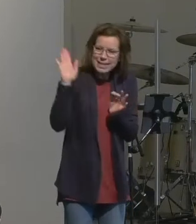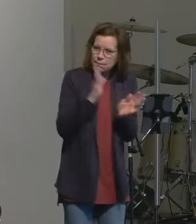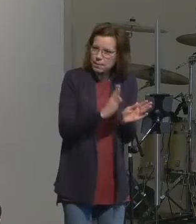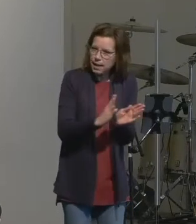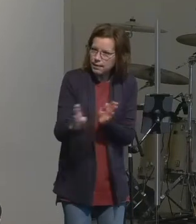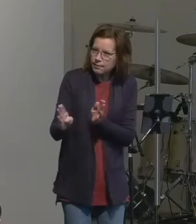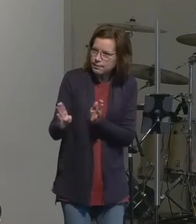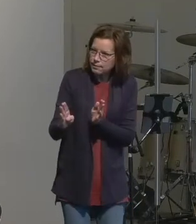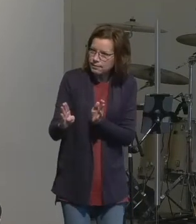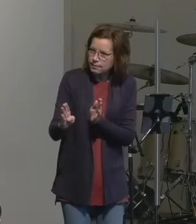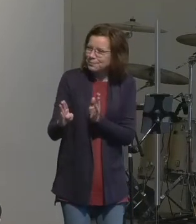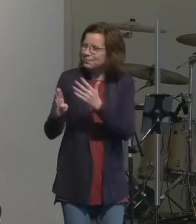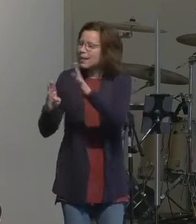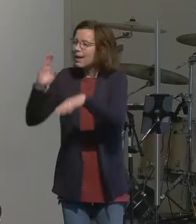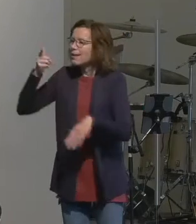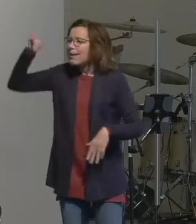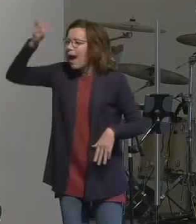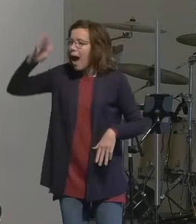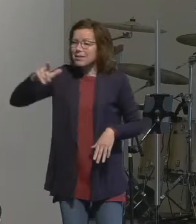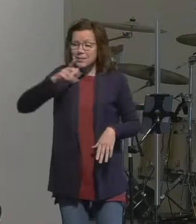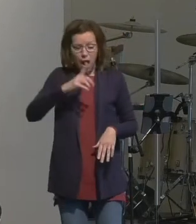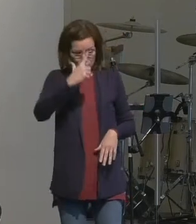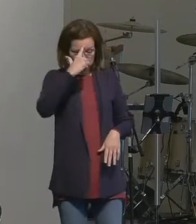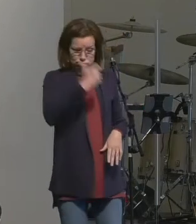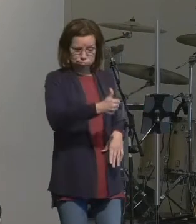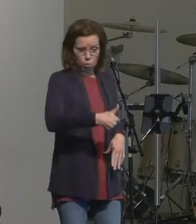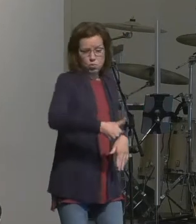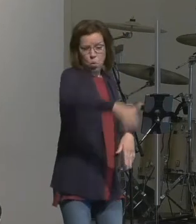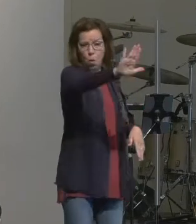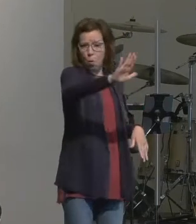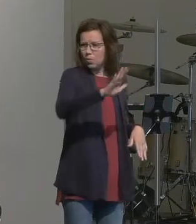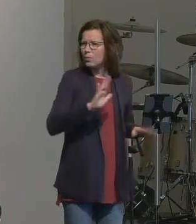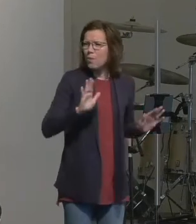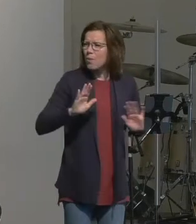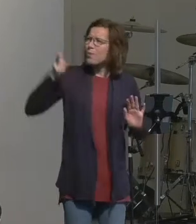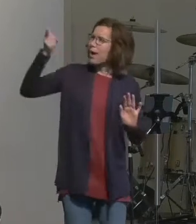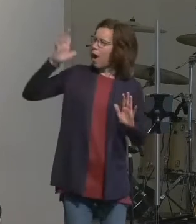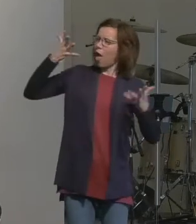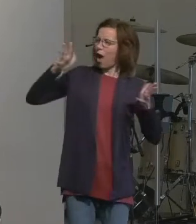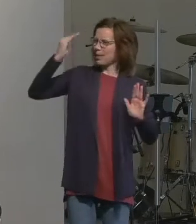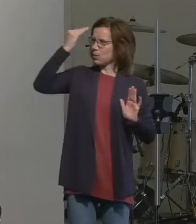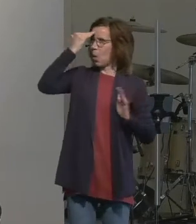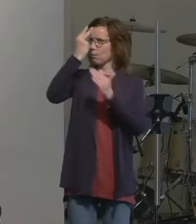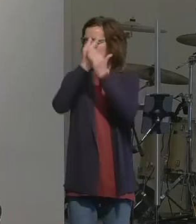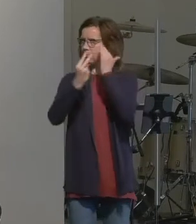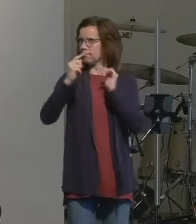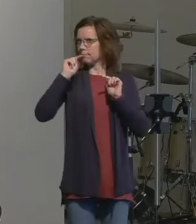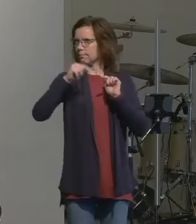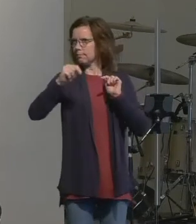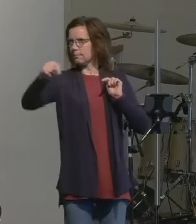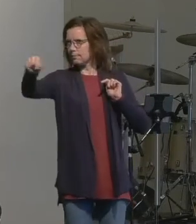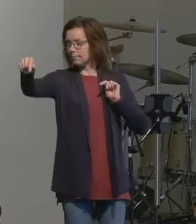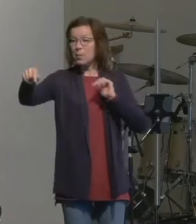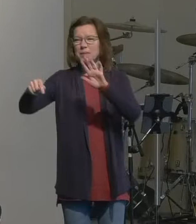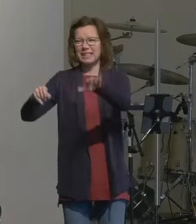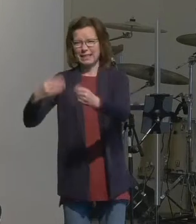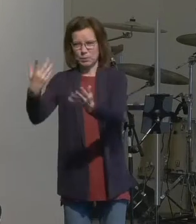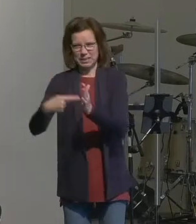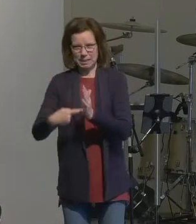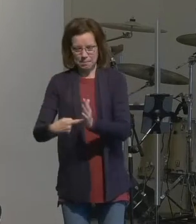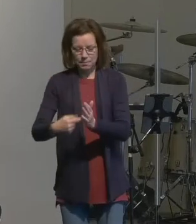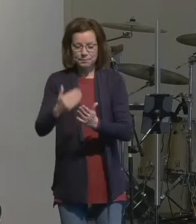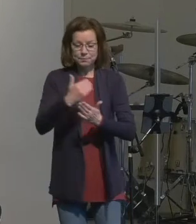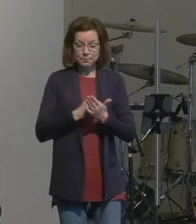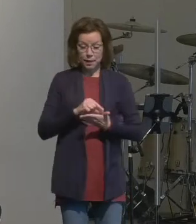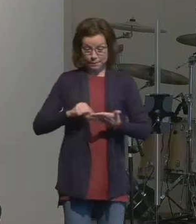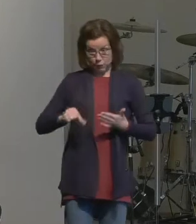you see God is not a go figure it out kind of God he's already figured it out let me show you what I mean by that coming down into verse